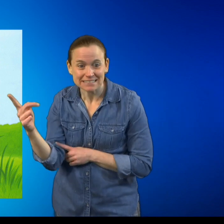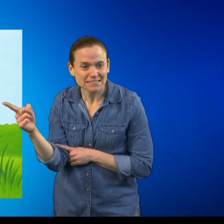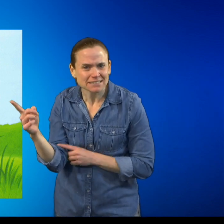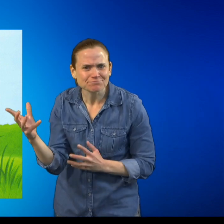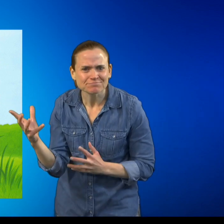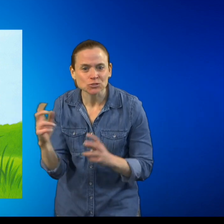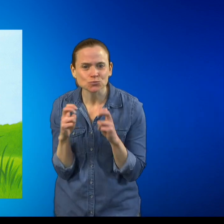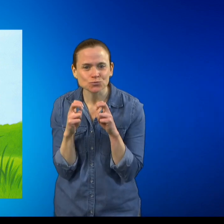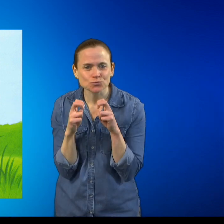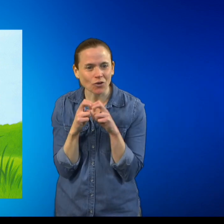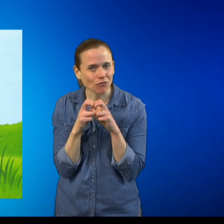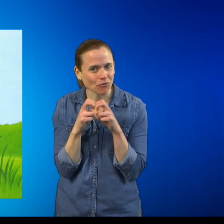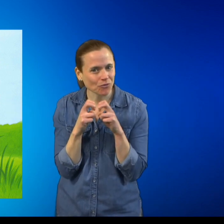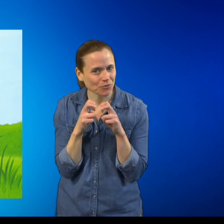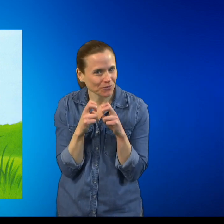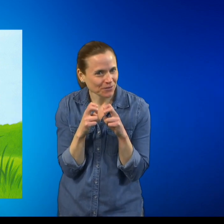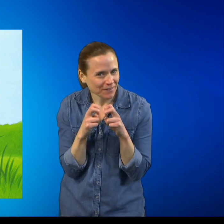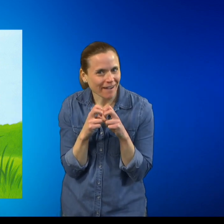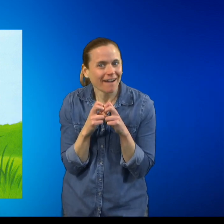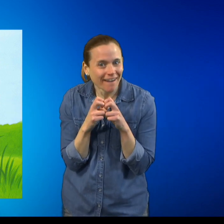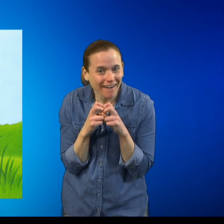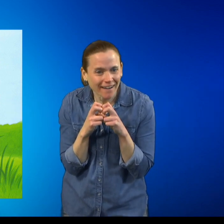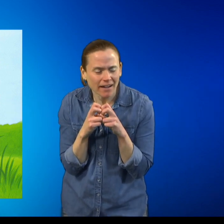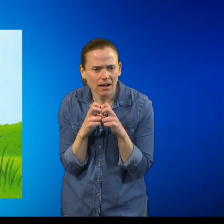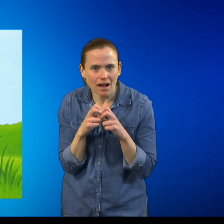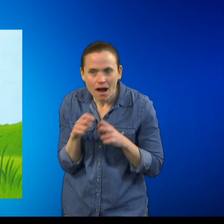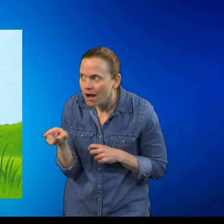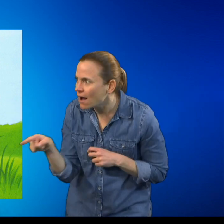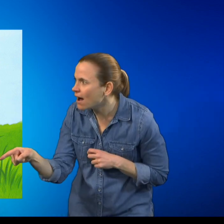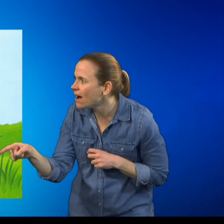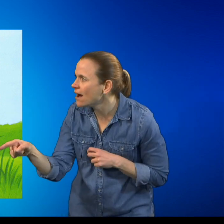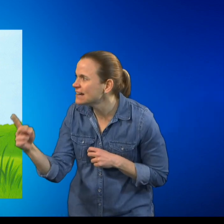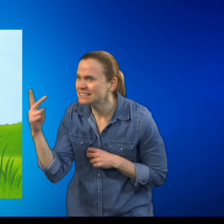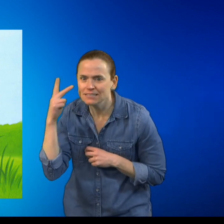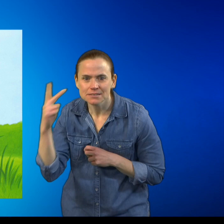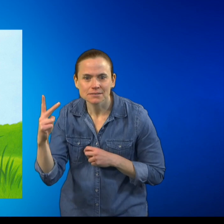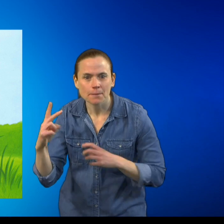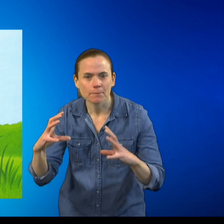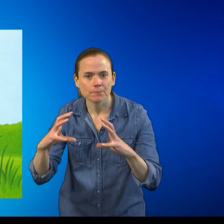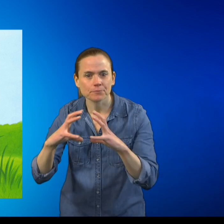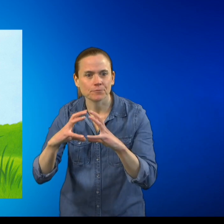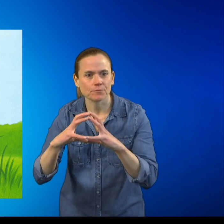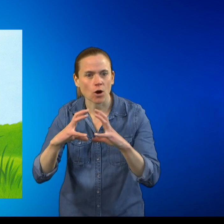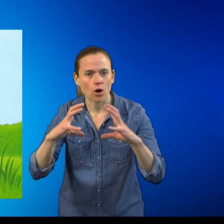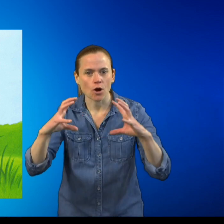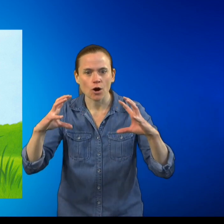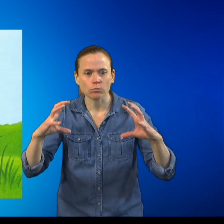Bella balances on a ball while a big blue butterfly watches.